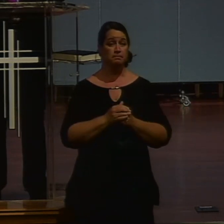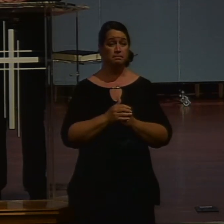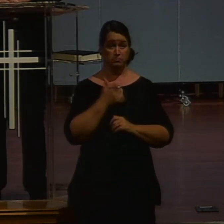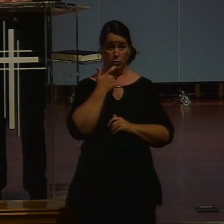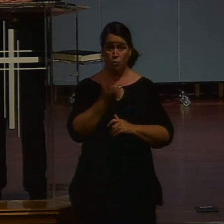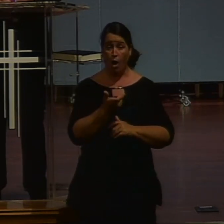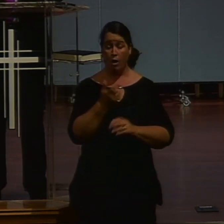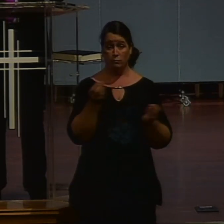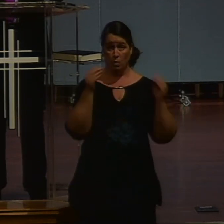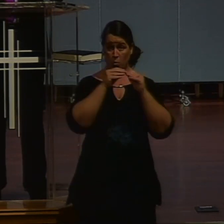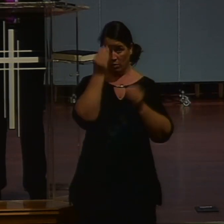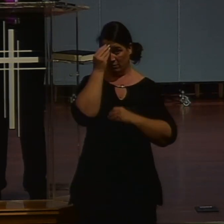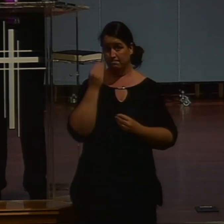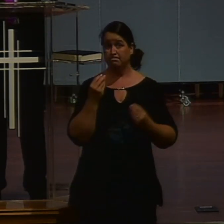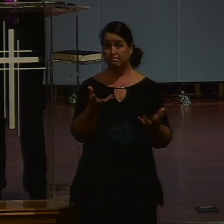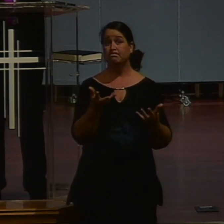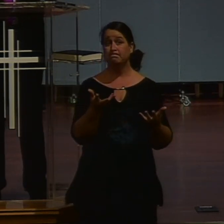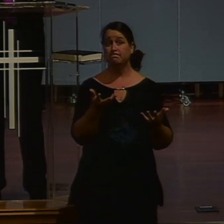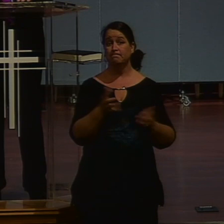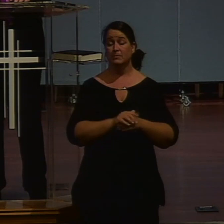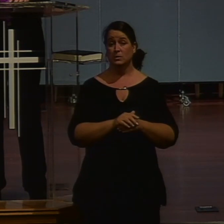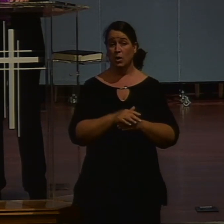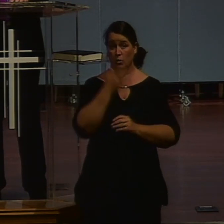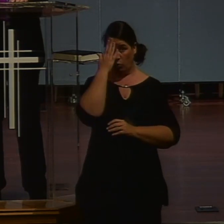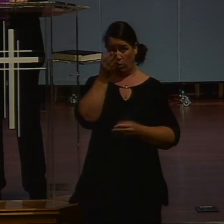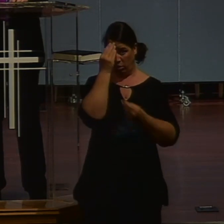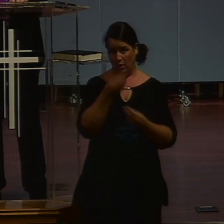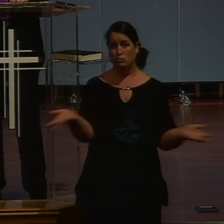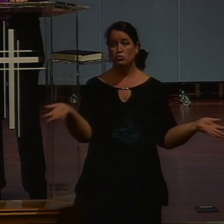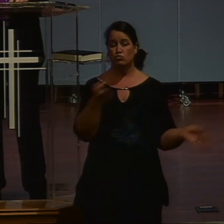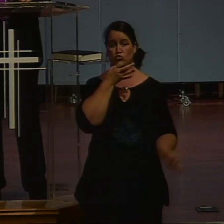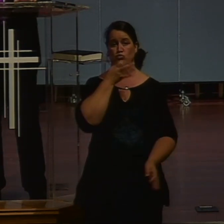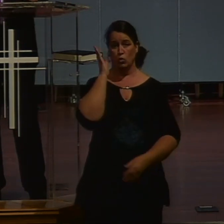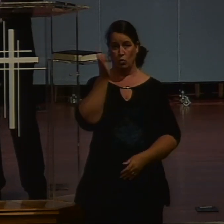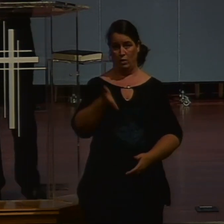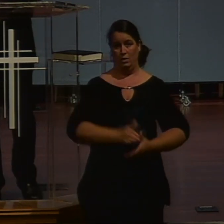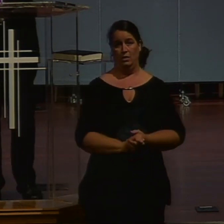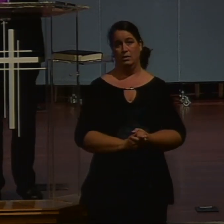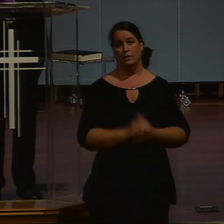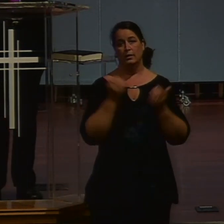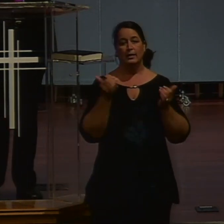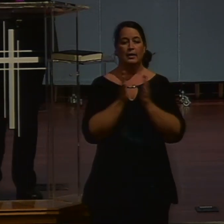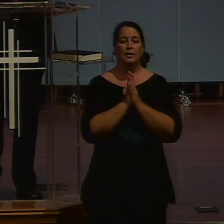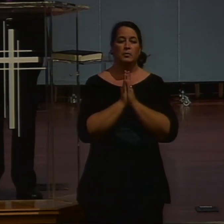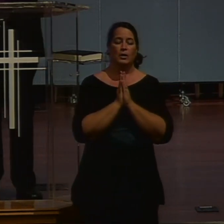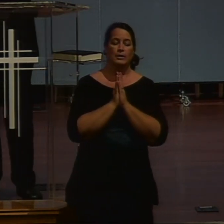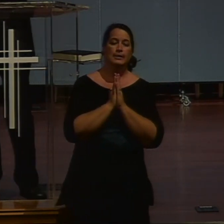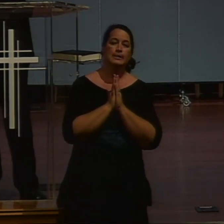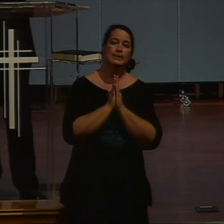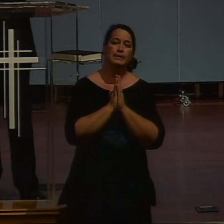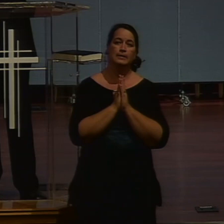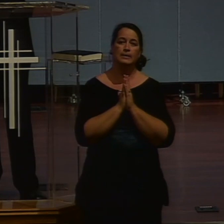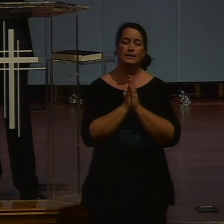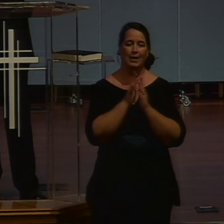and for our multimedia experts that are going to get the word out quickly, quickly, quickly. Let's go to the Lord in prayer. And as